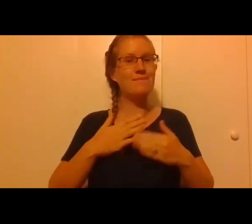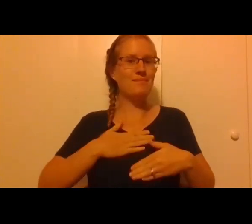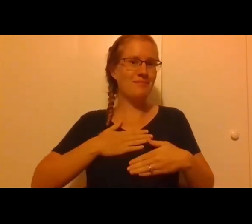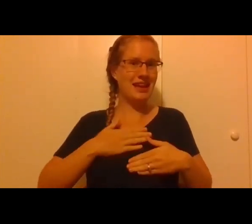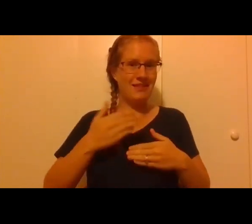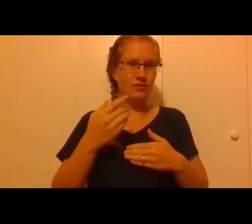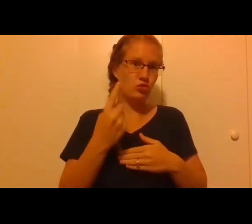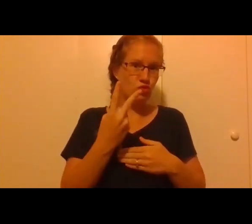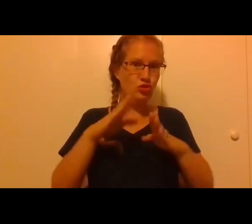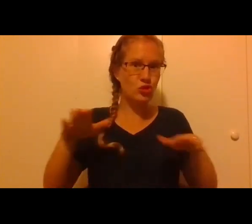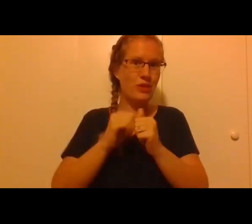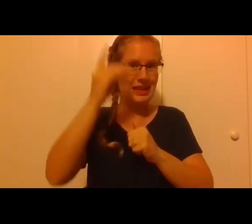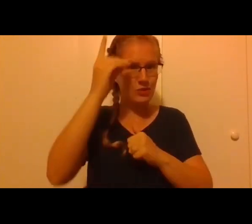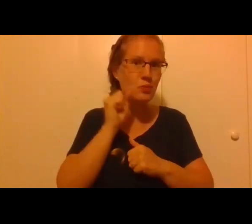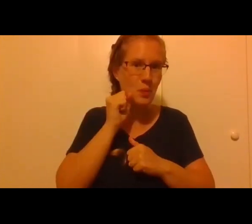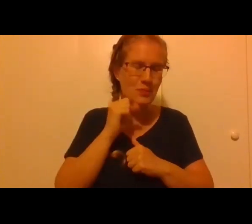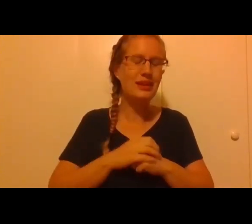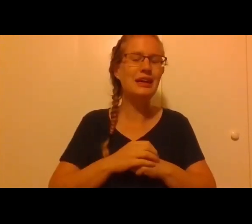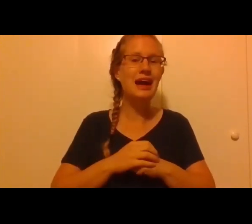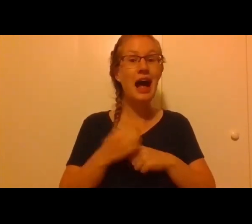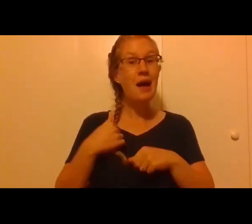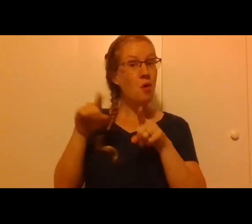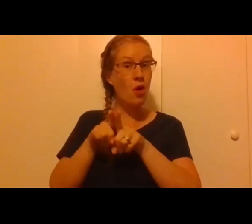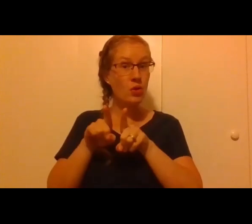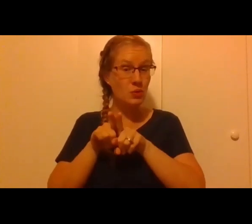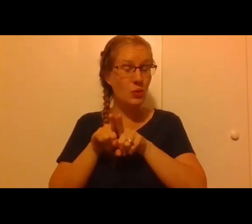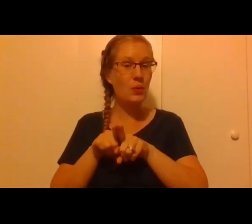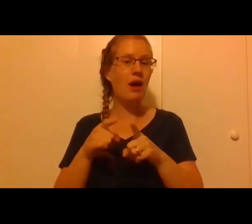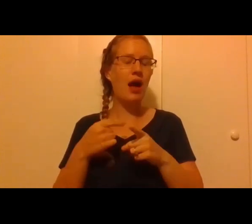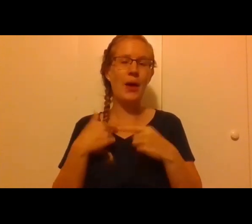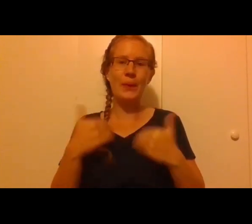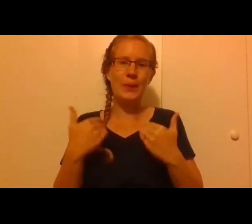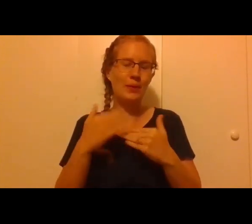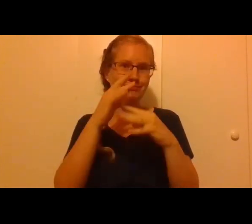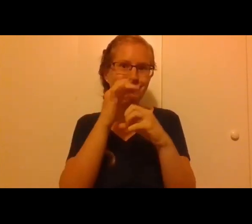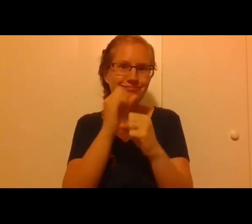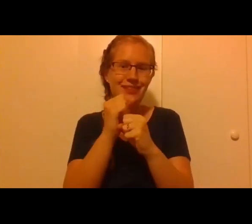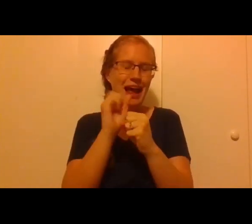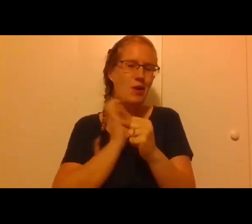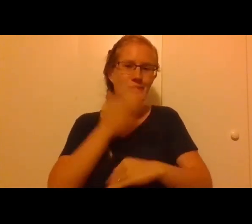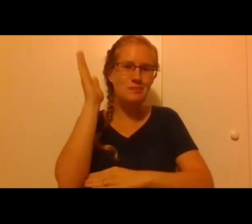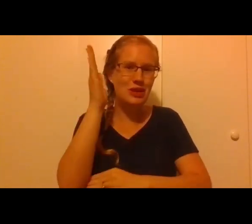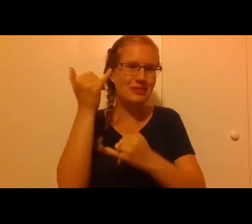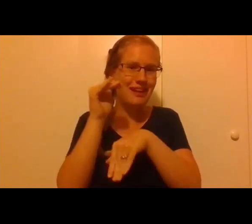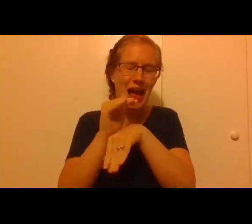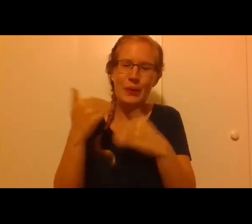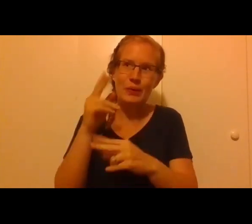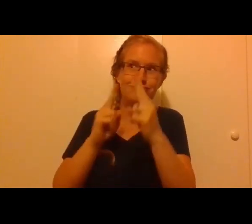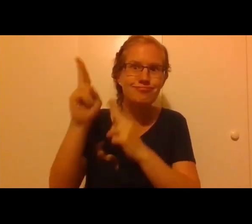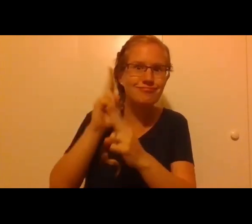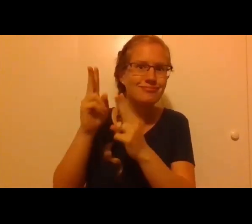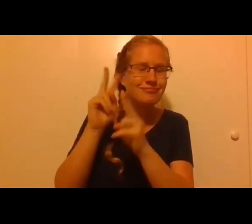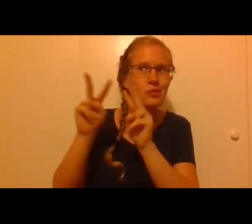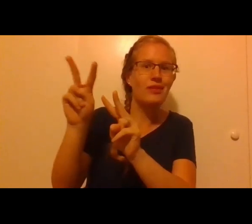with Down Syndrome. I am also a very big admirer of our speaker tonight, Archbishop Joseph Kurtz, who is